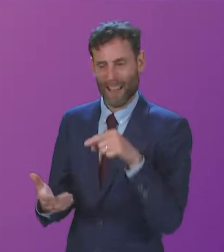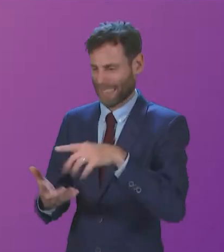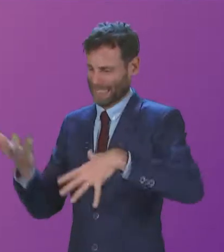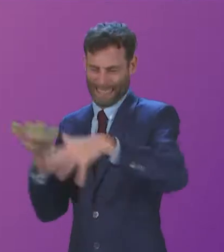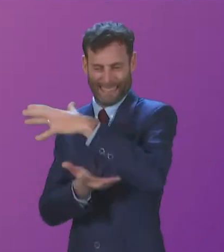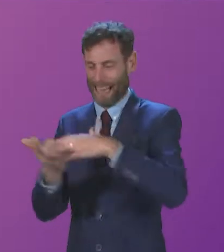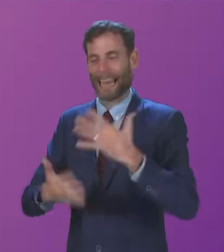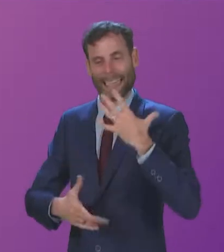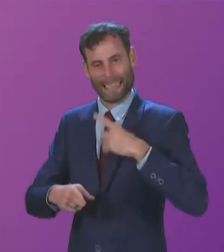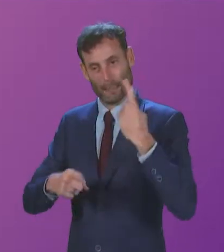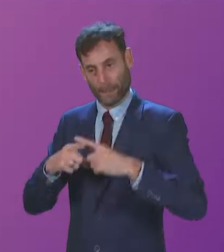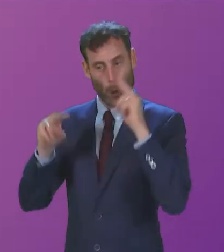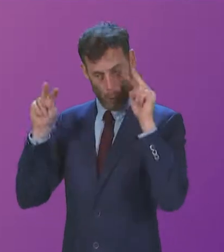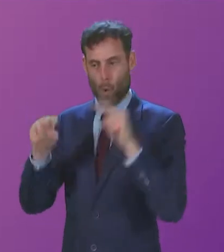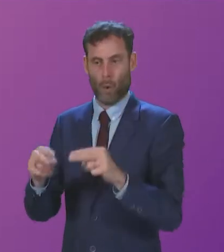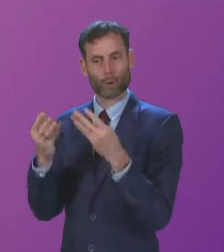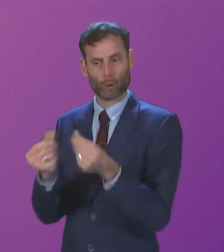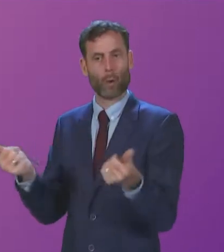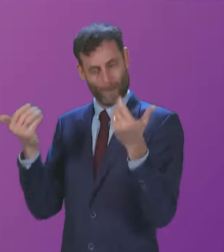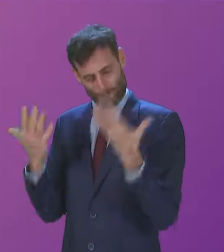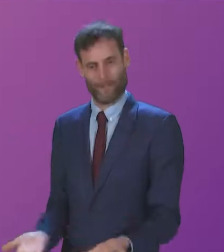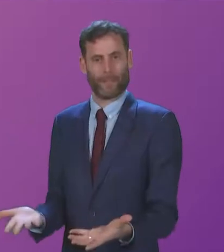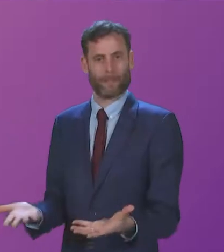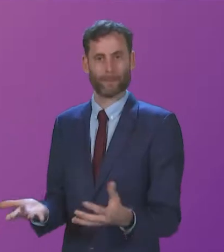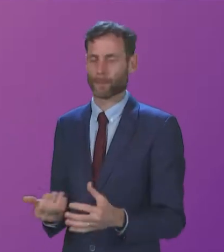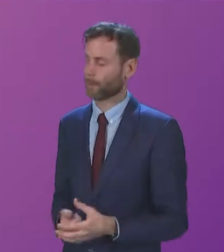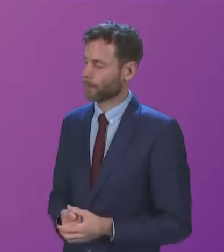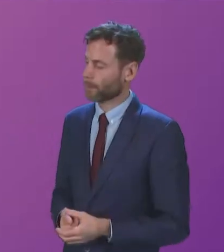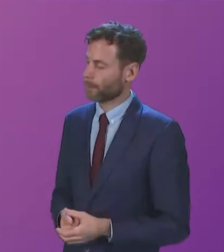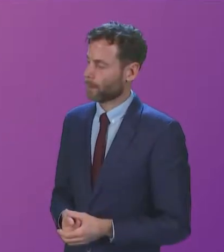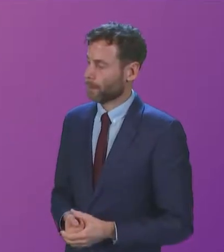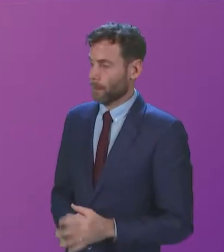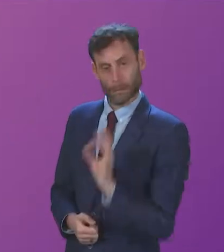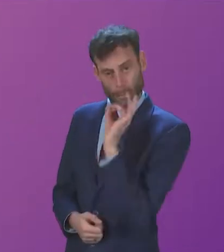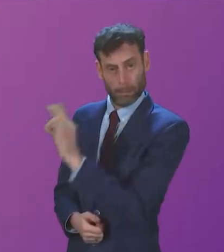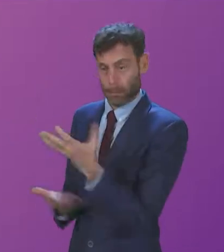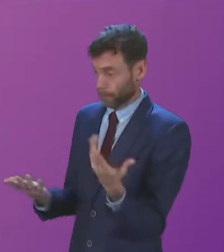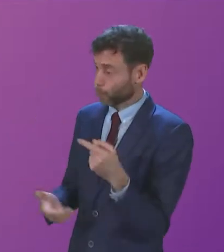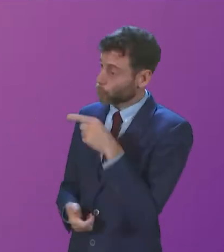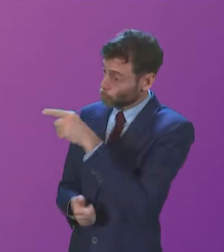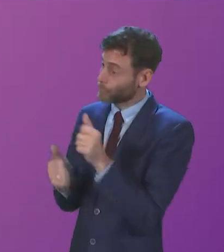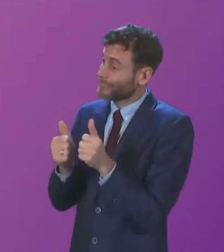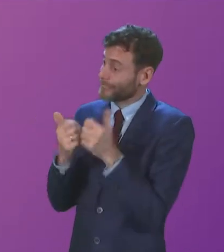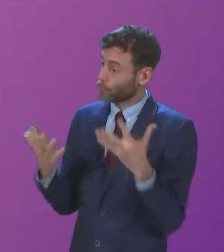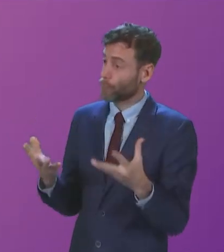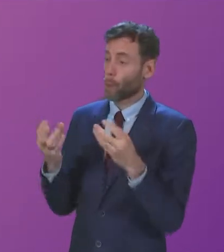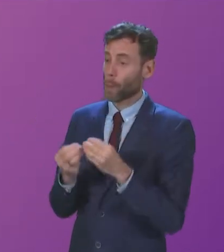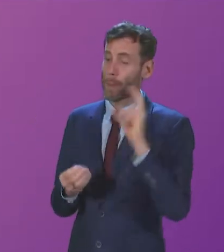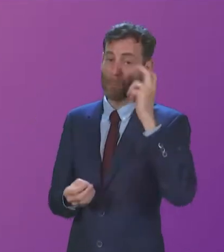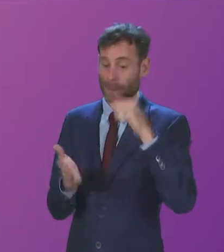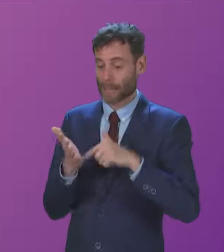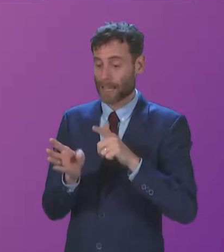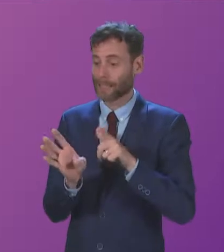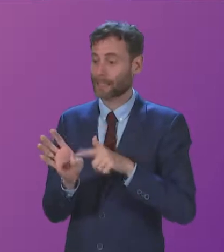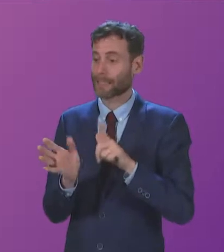and the urgency in the need to address this cannot be overstated. Does the Cabinet Secretary disagree with Professor Taylor?